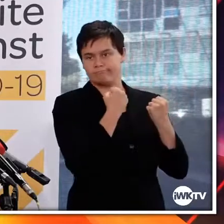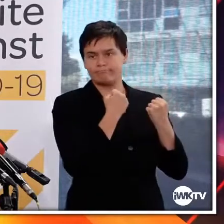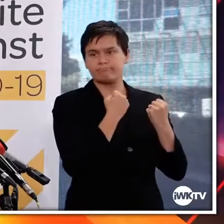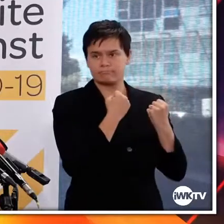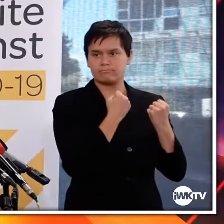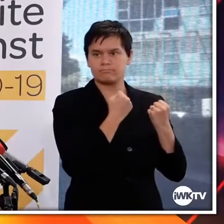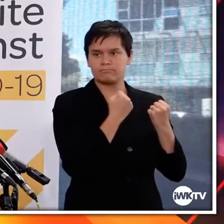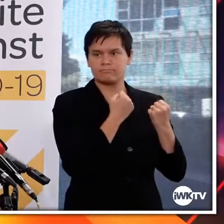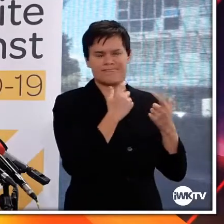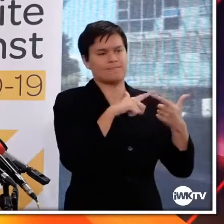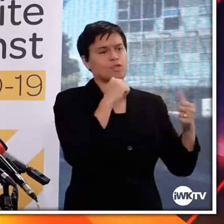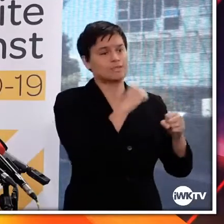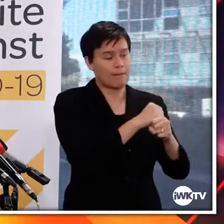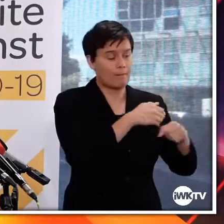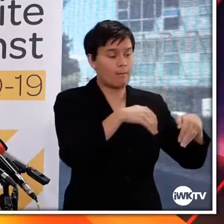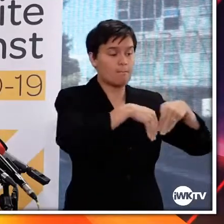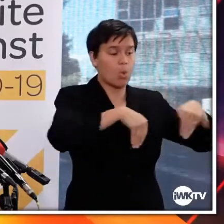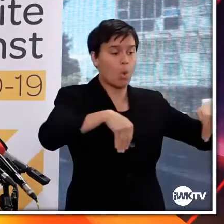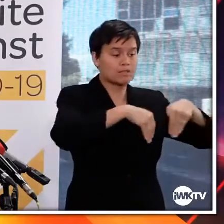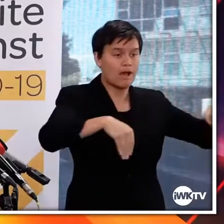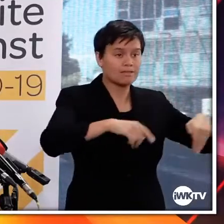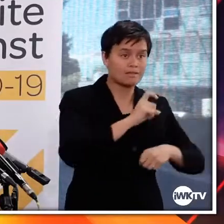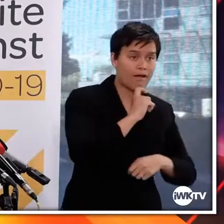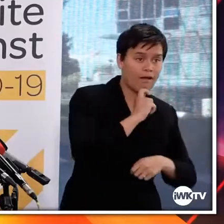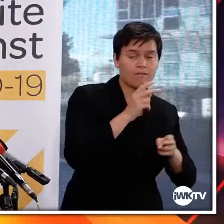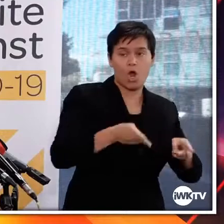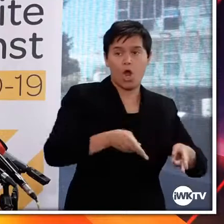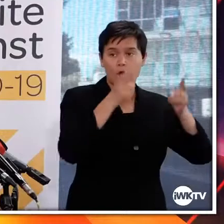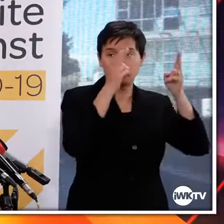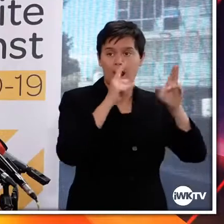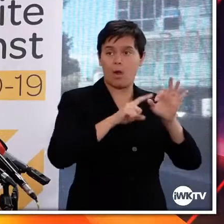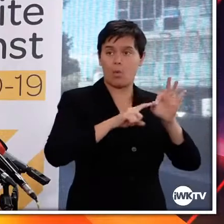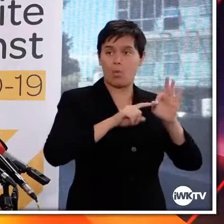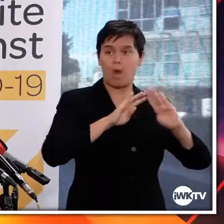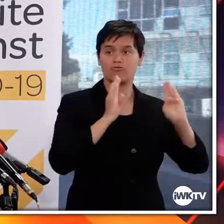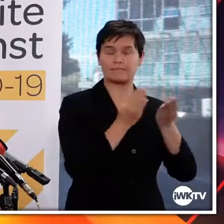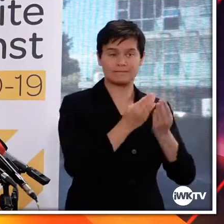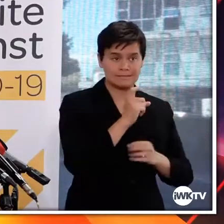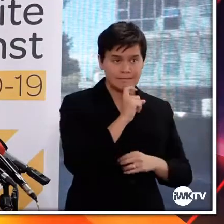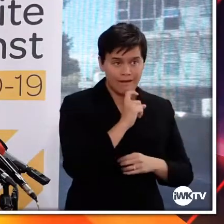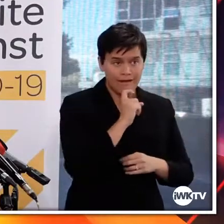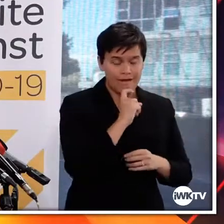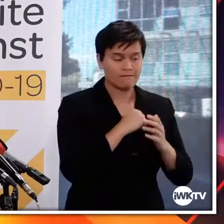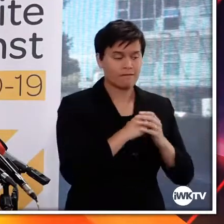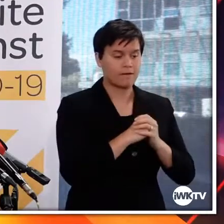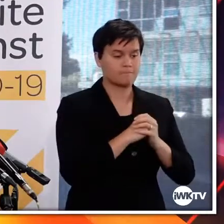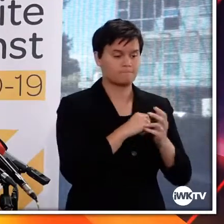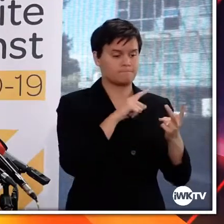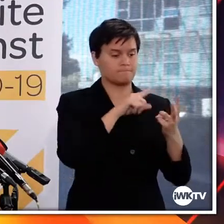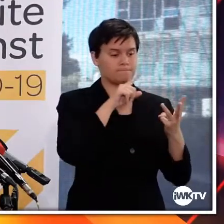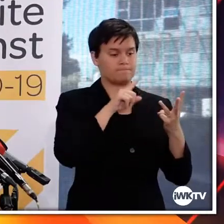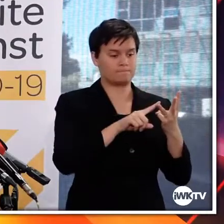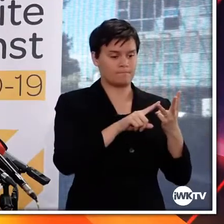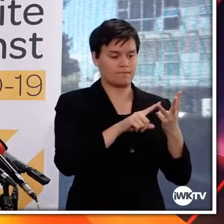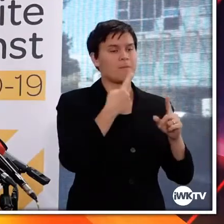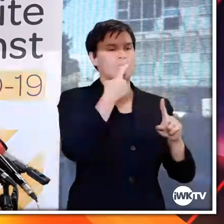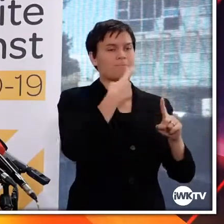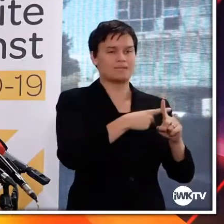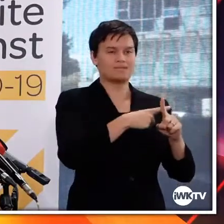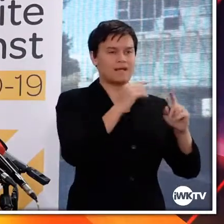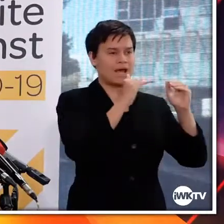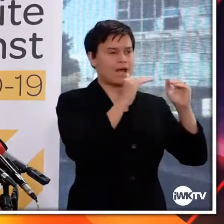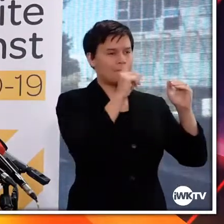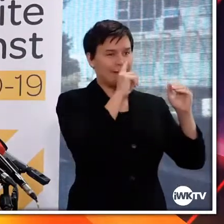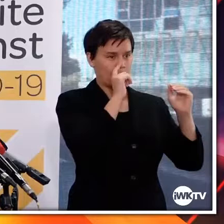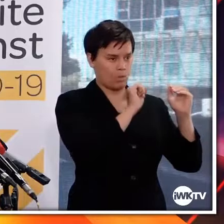-19, and that is of course our border, managed isolation and quarantine workers and the people they live with. This